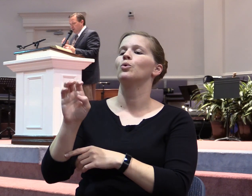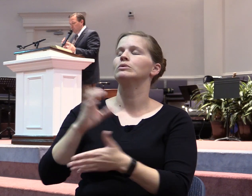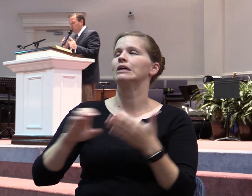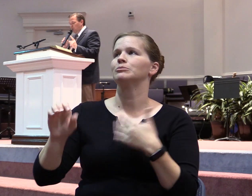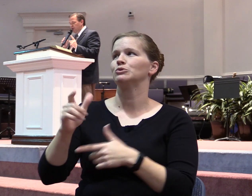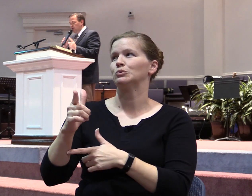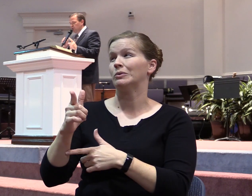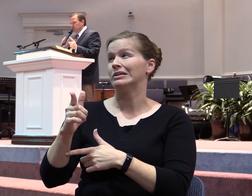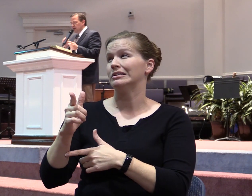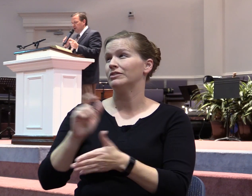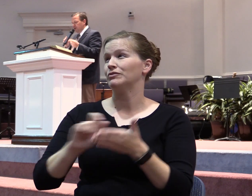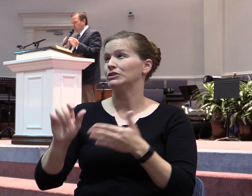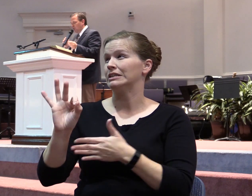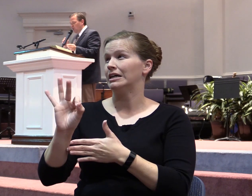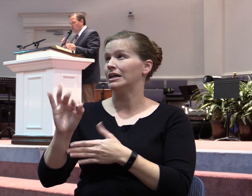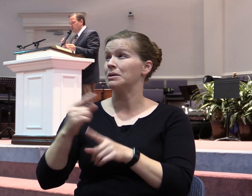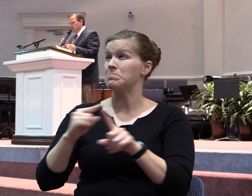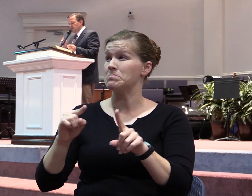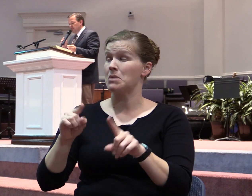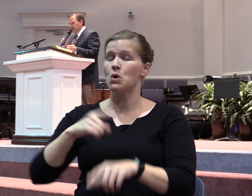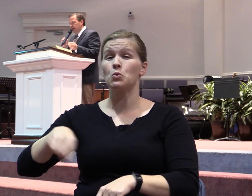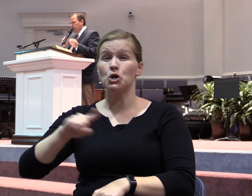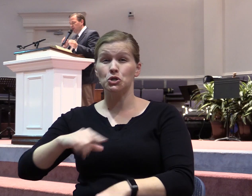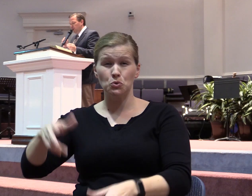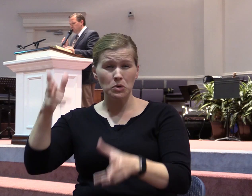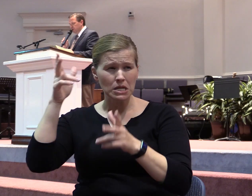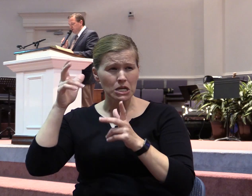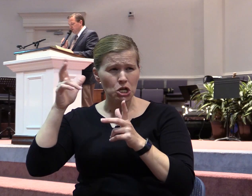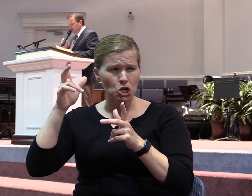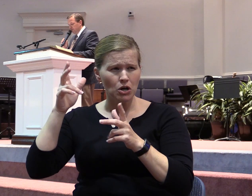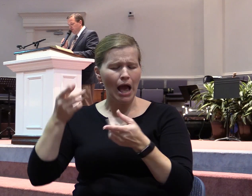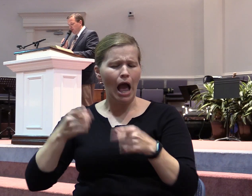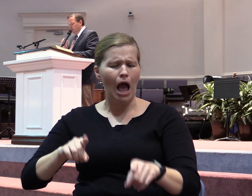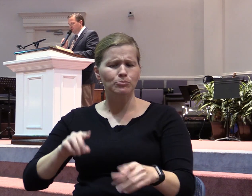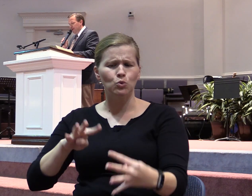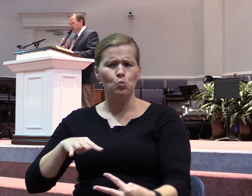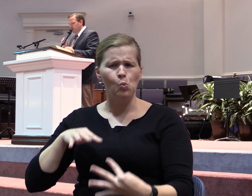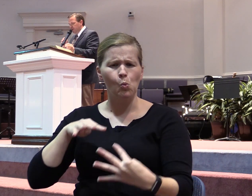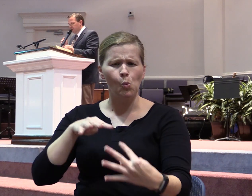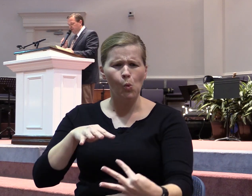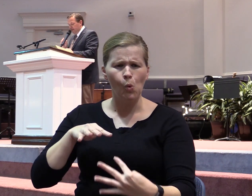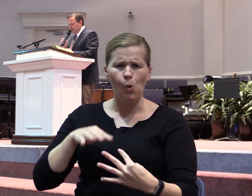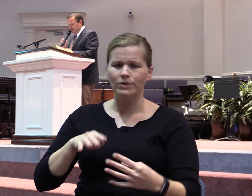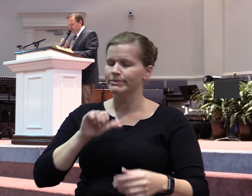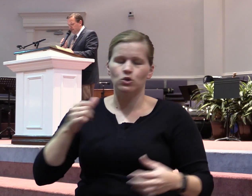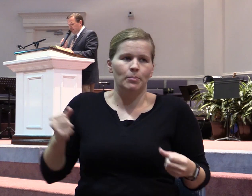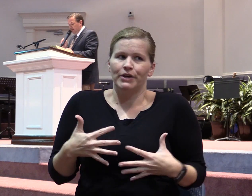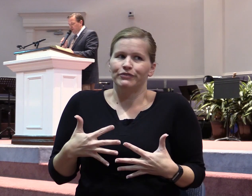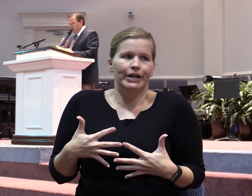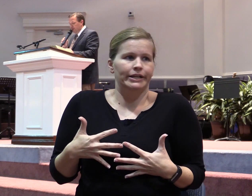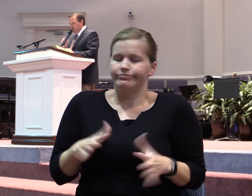But when you shall hear wars and commotions, be not terrified. For these